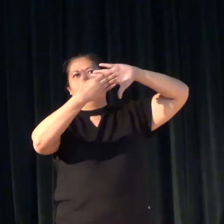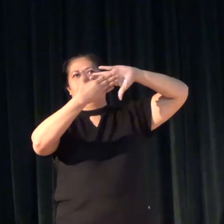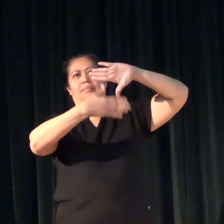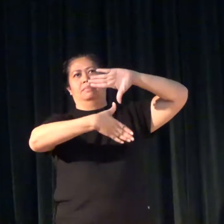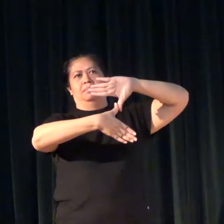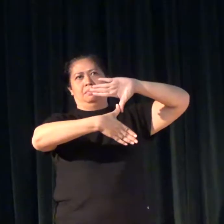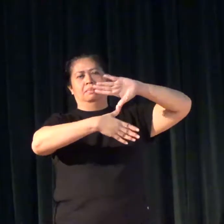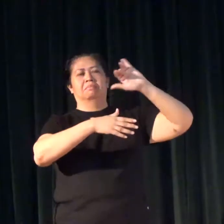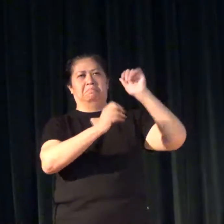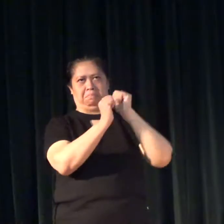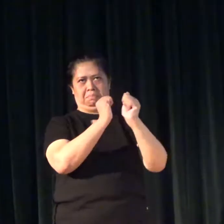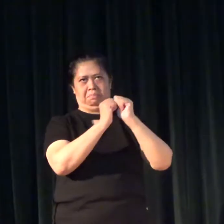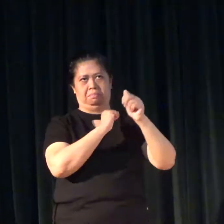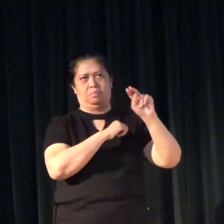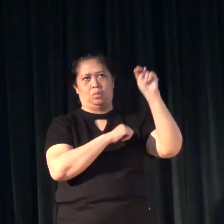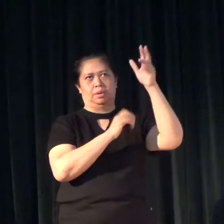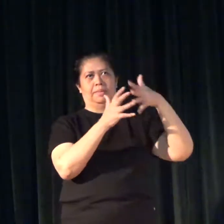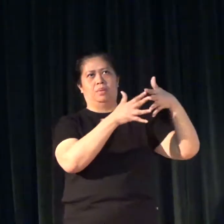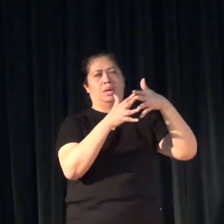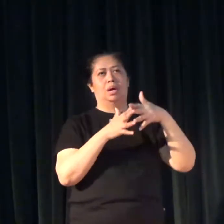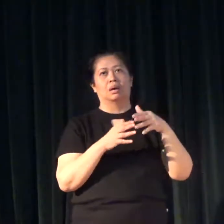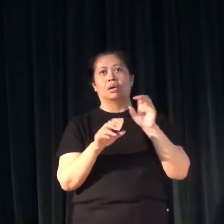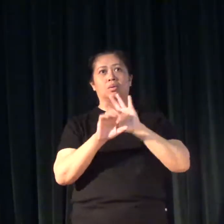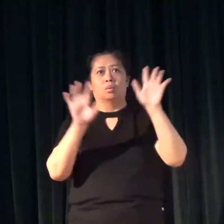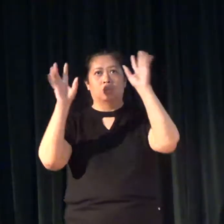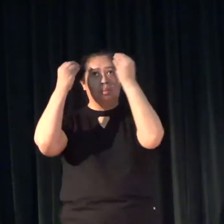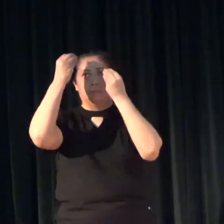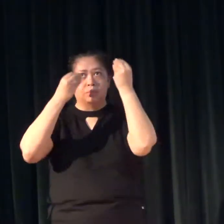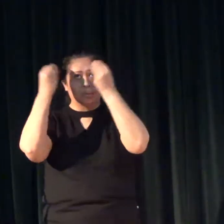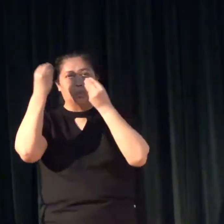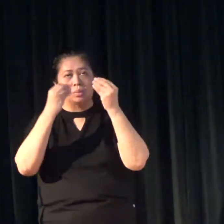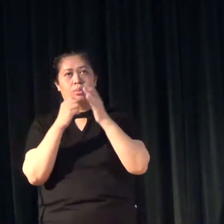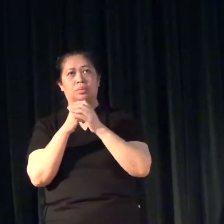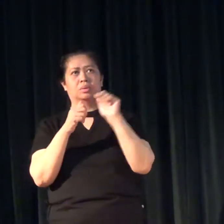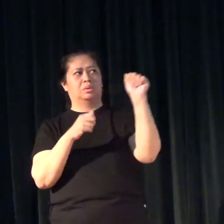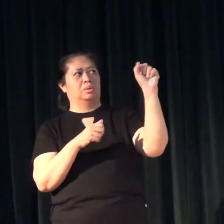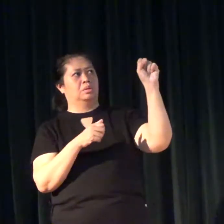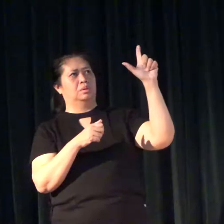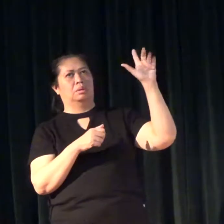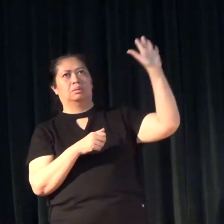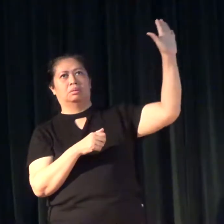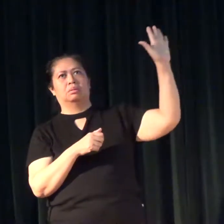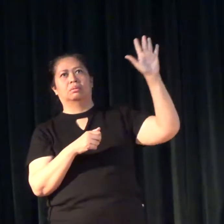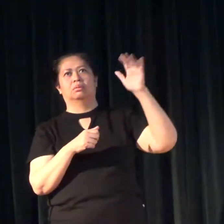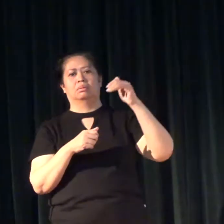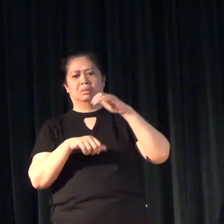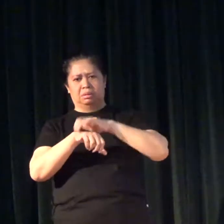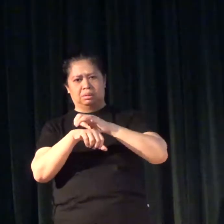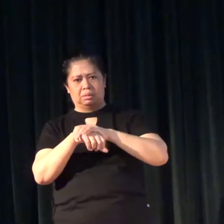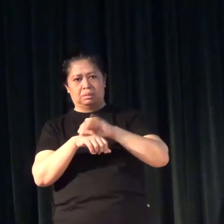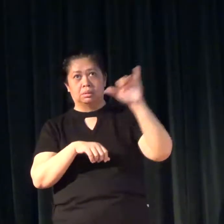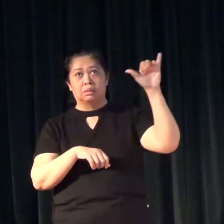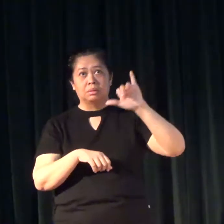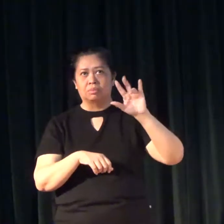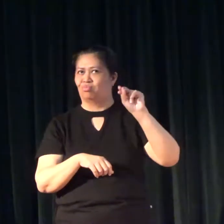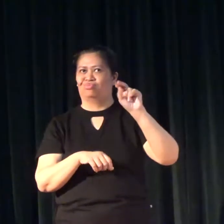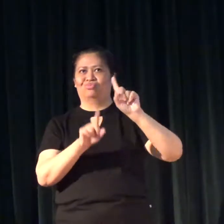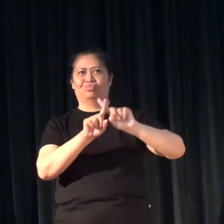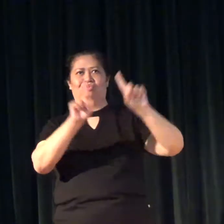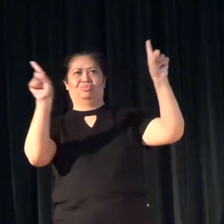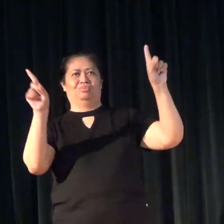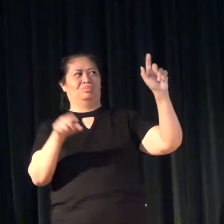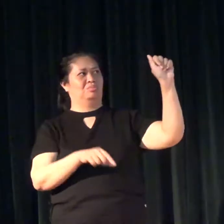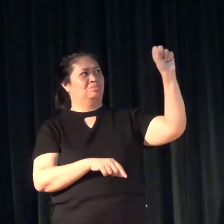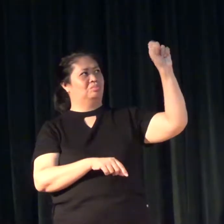That's what it means. So, do not confuse ASL and English. They are two